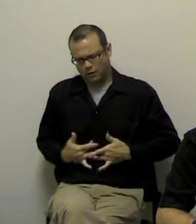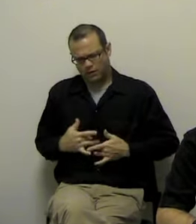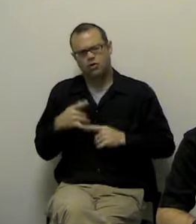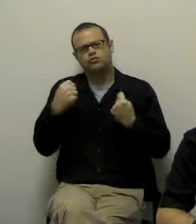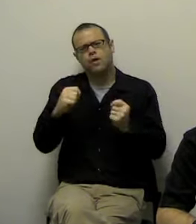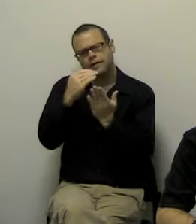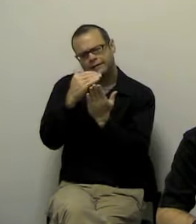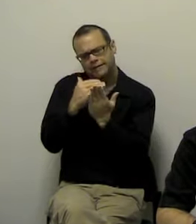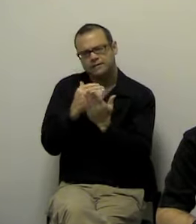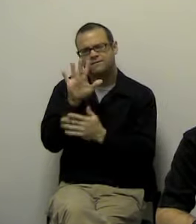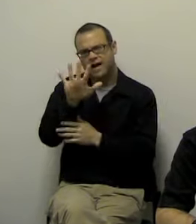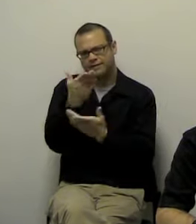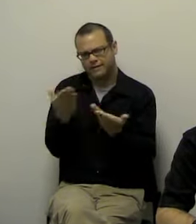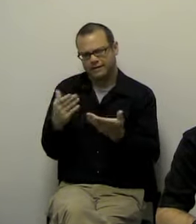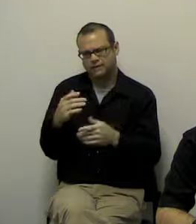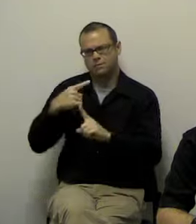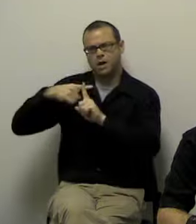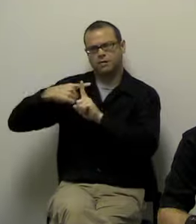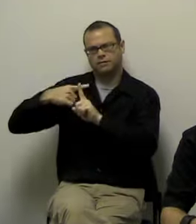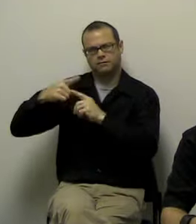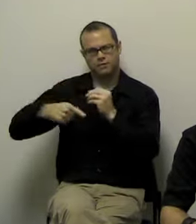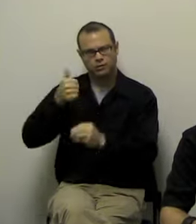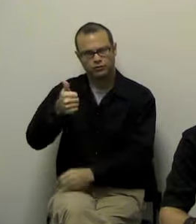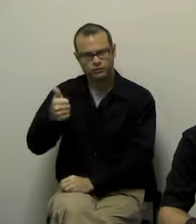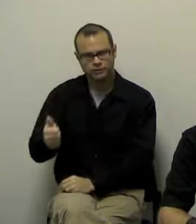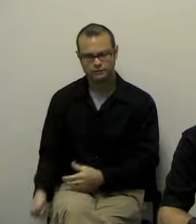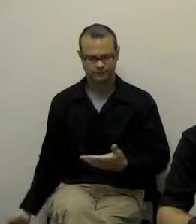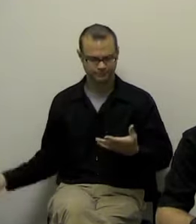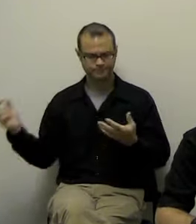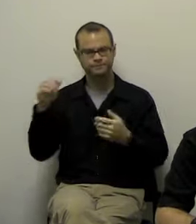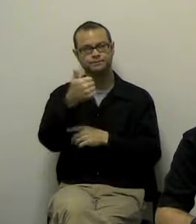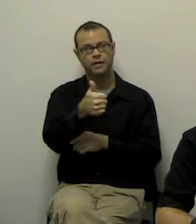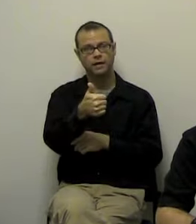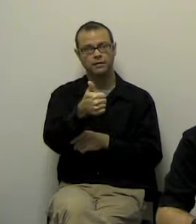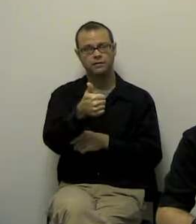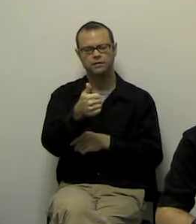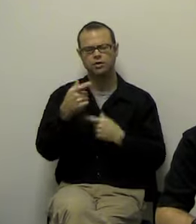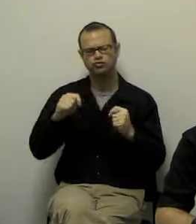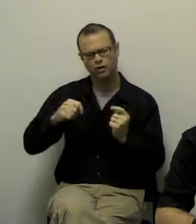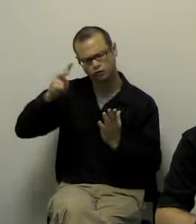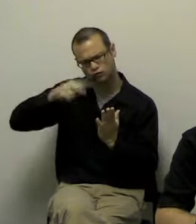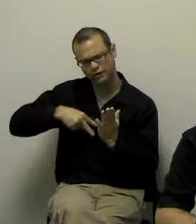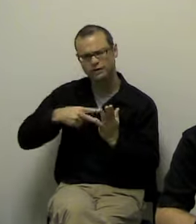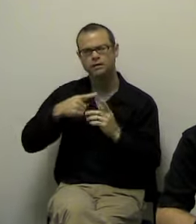And finally, try to look up and read positive quotes as often as you can.